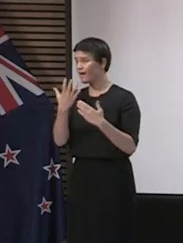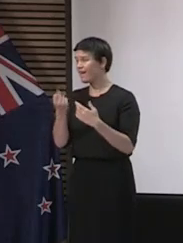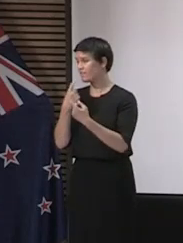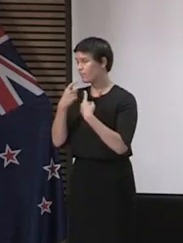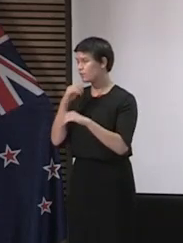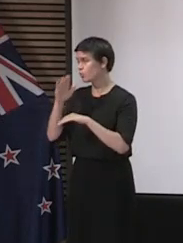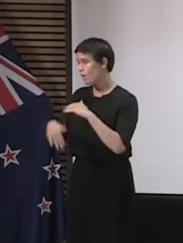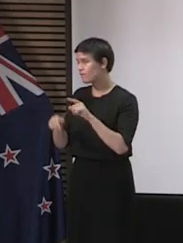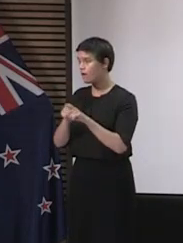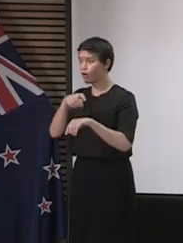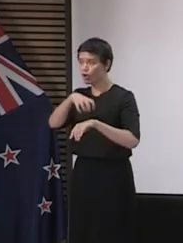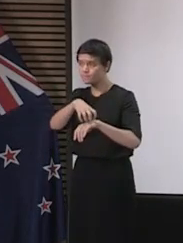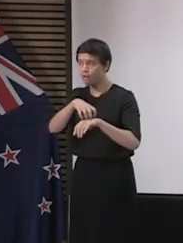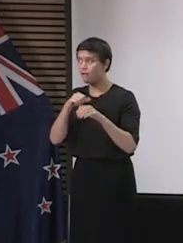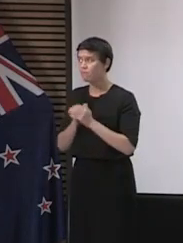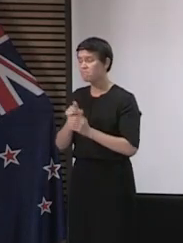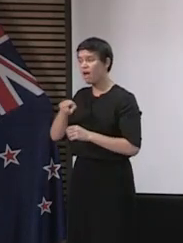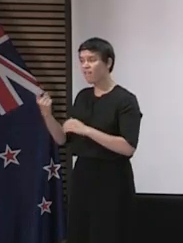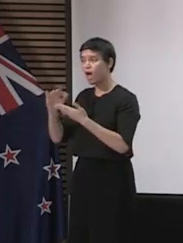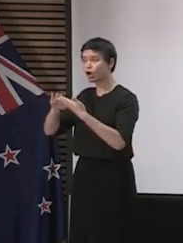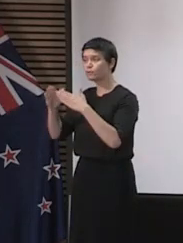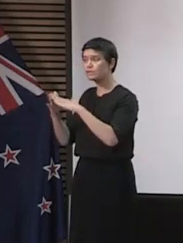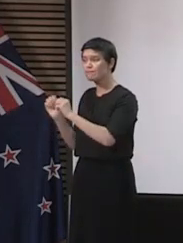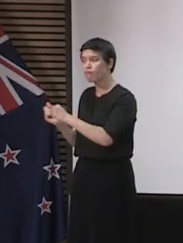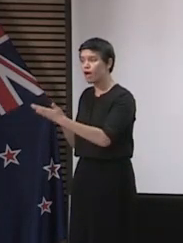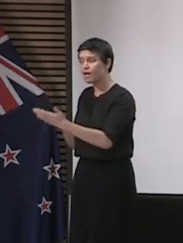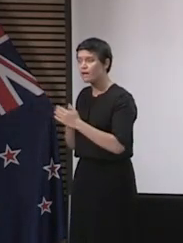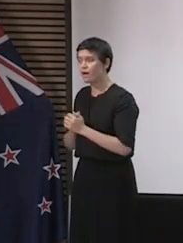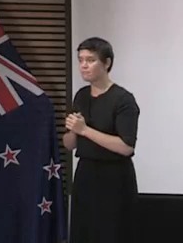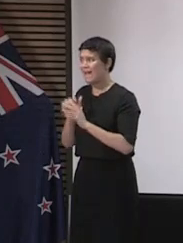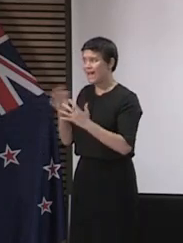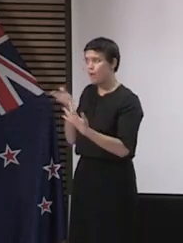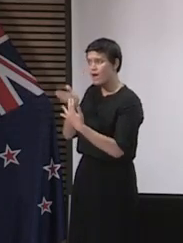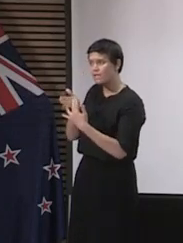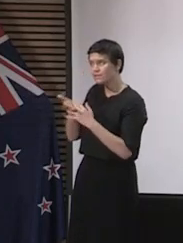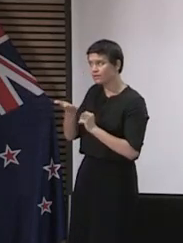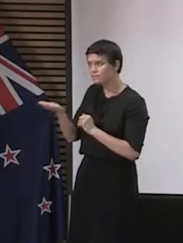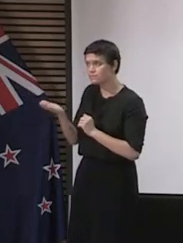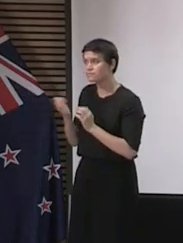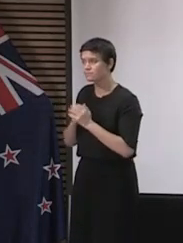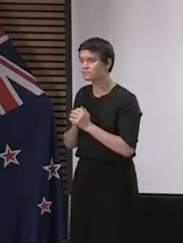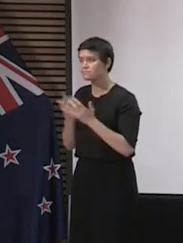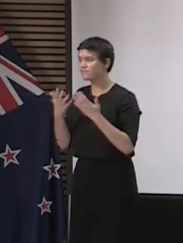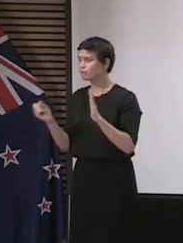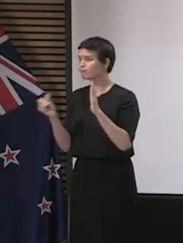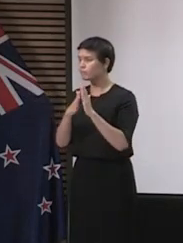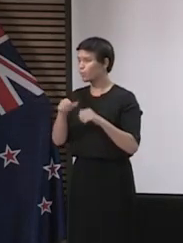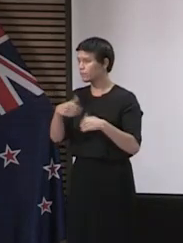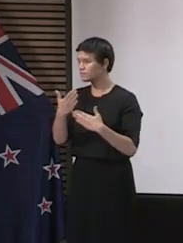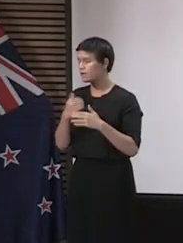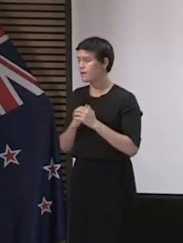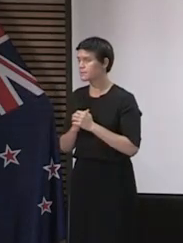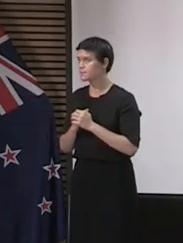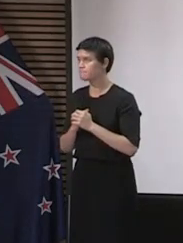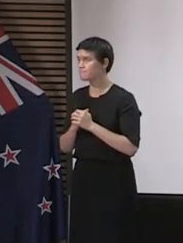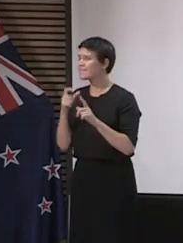community-based providers and what services will be available and how people can access them. I guess the key principle for District Health Boards